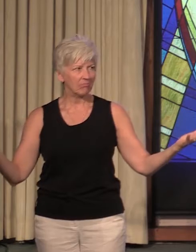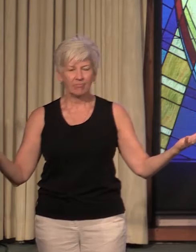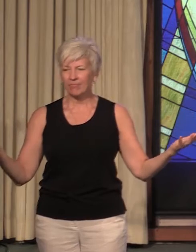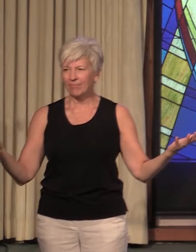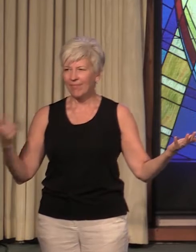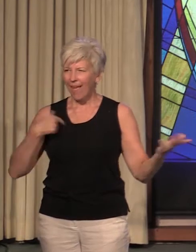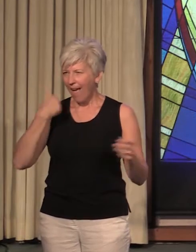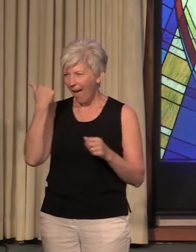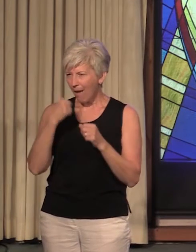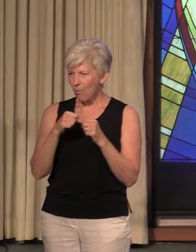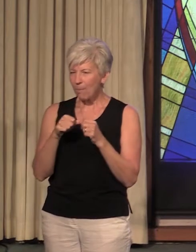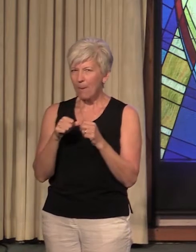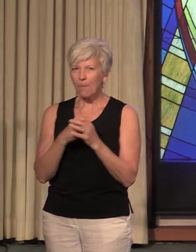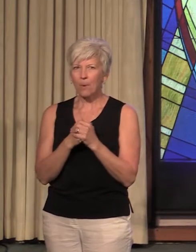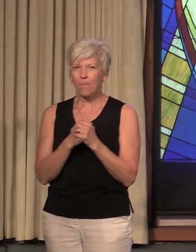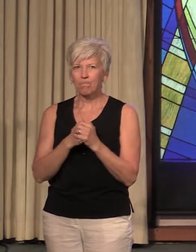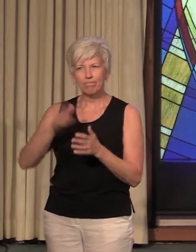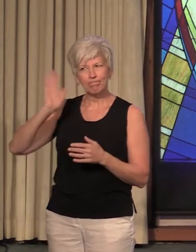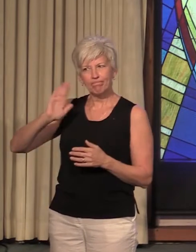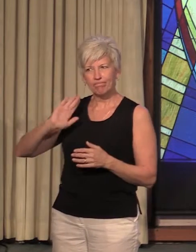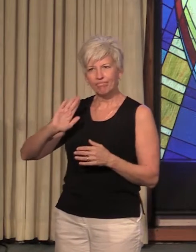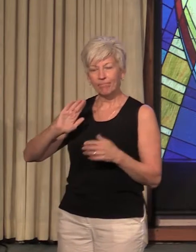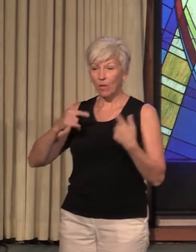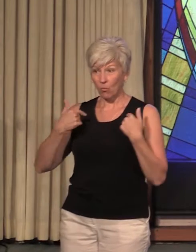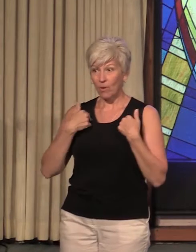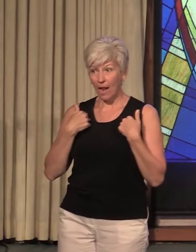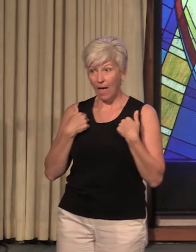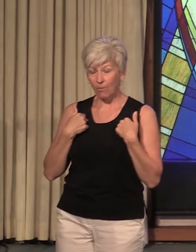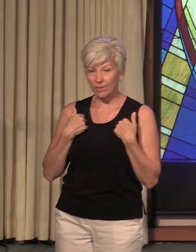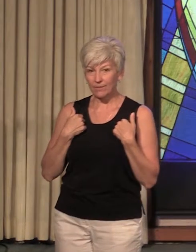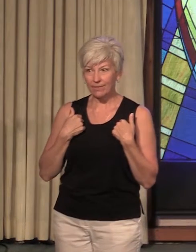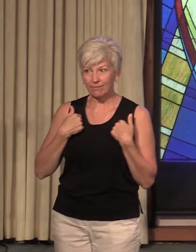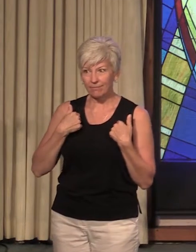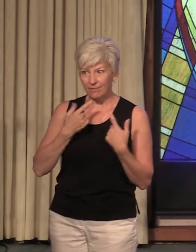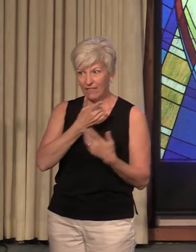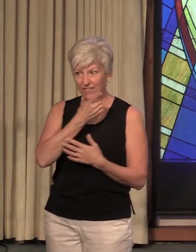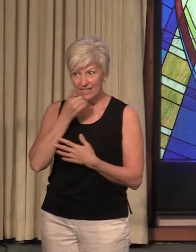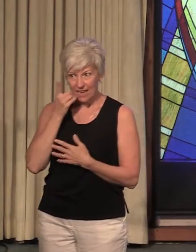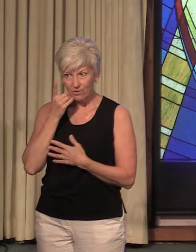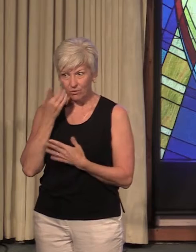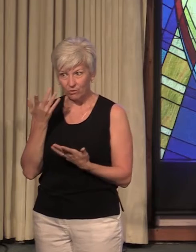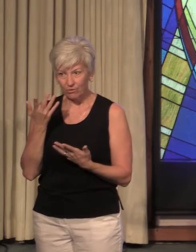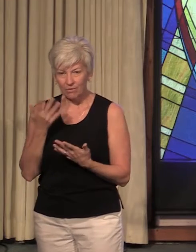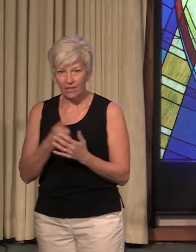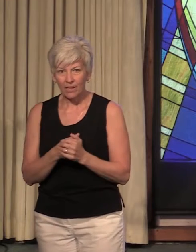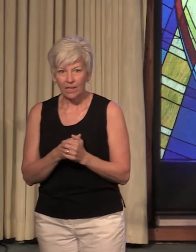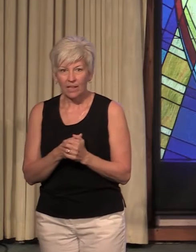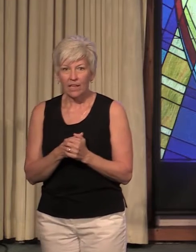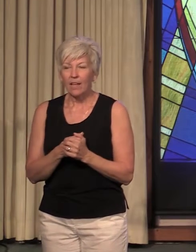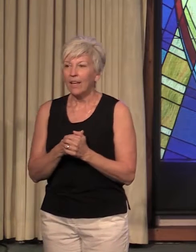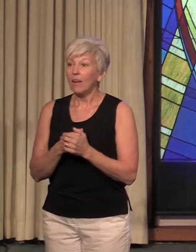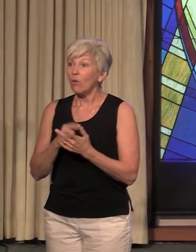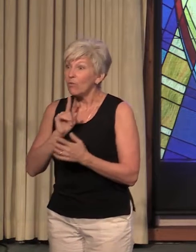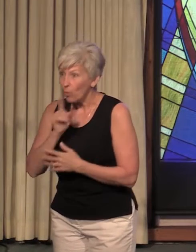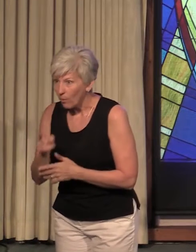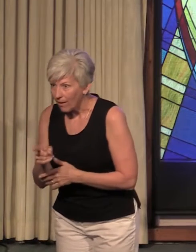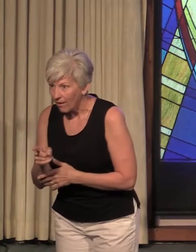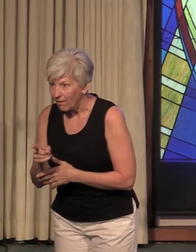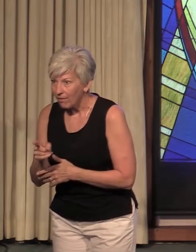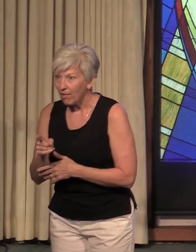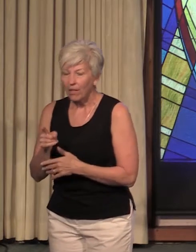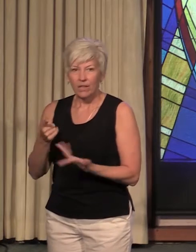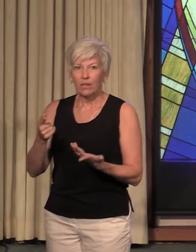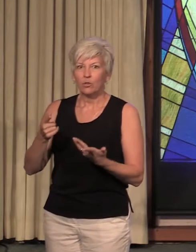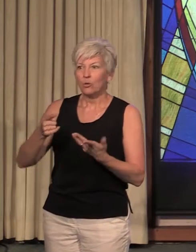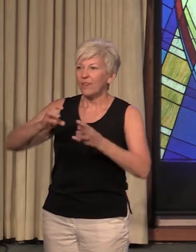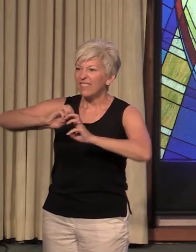I remember when I was deployed to the desert, sometimes during some of the sandstorms, the entire sky would turn orange. You